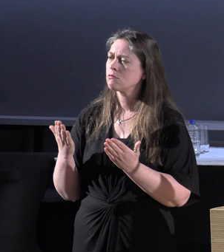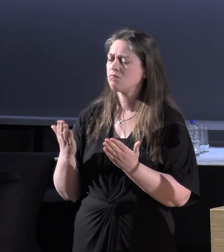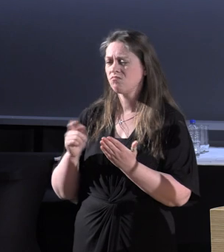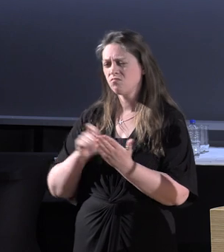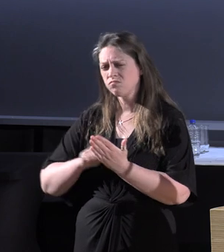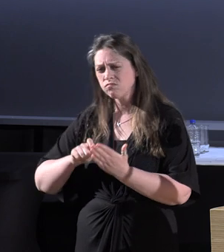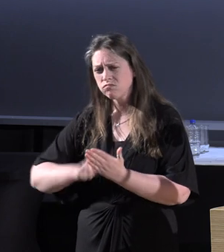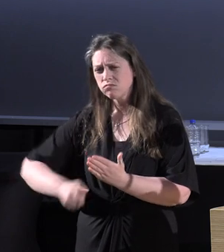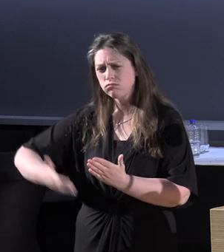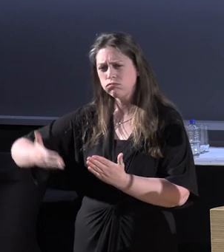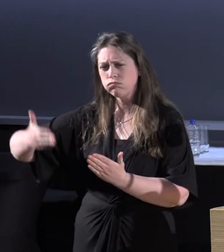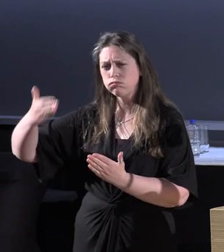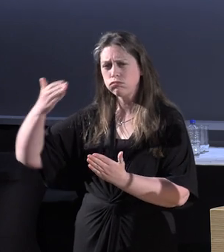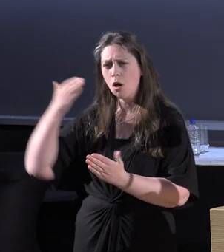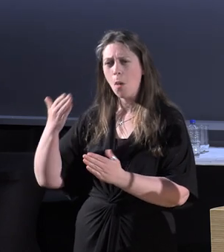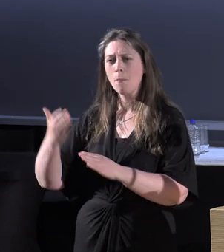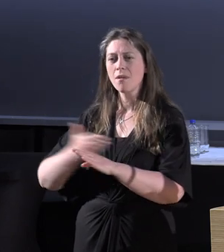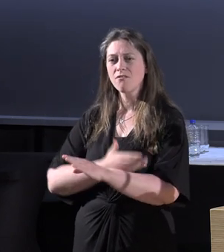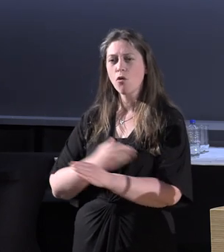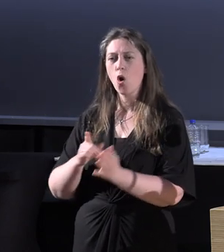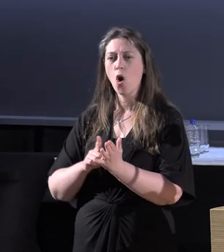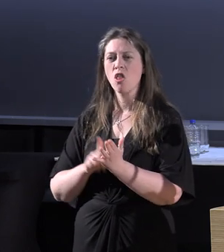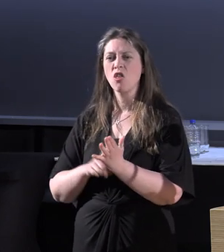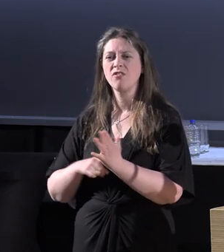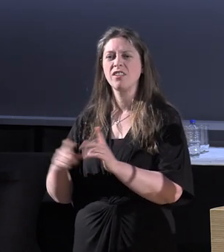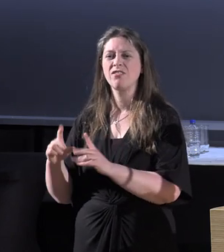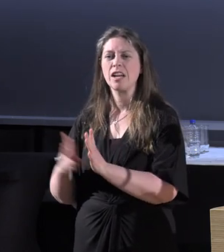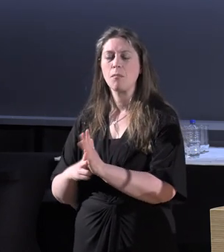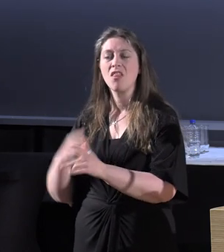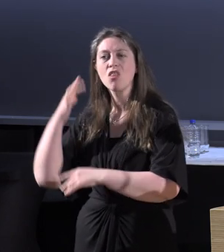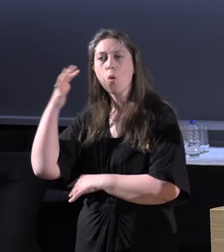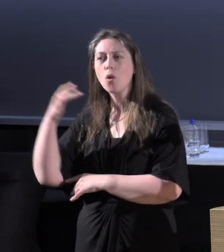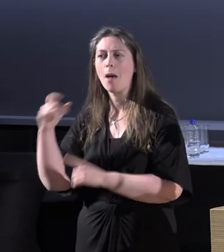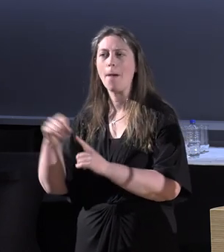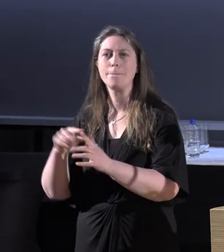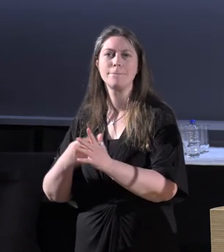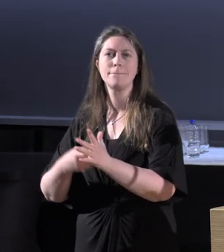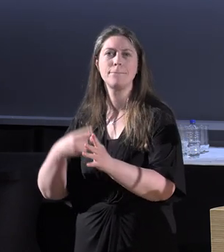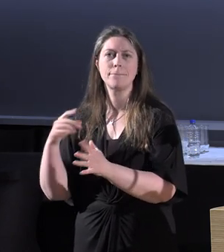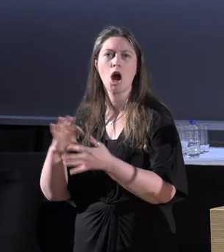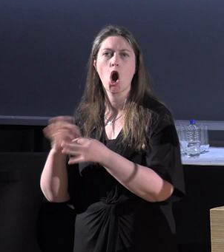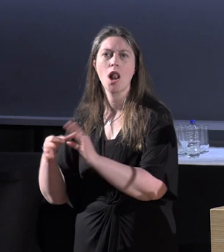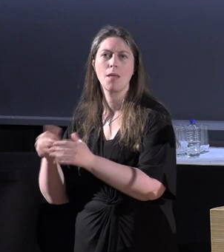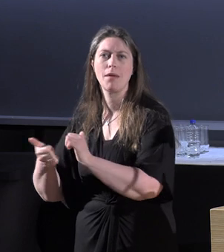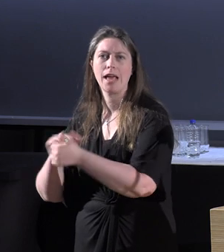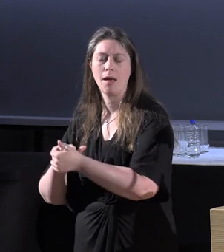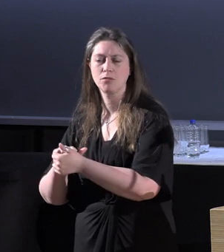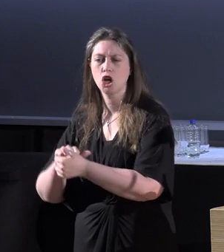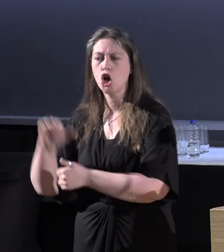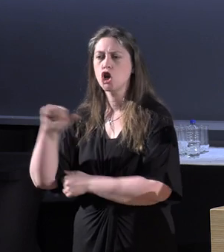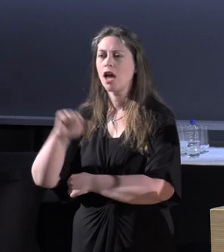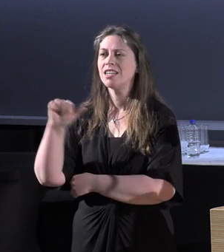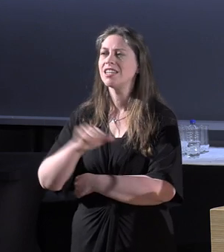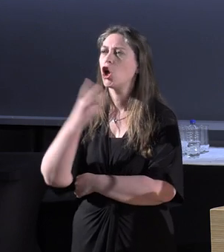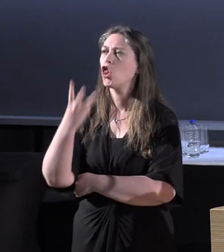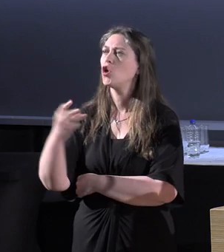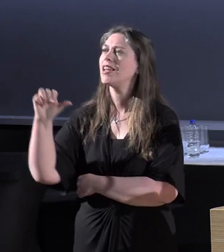Ludwig Gutmann even thought about the Paralympic Games. It was published in 1939.